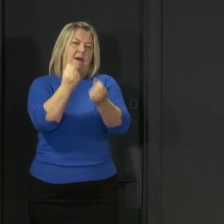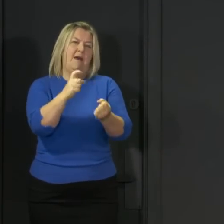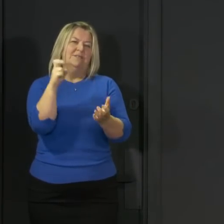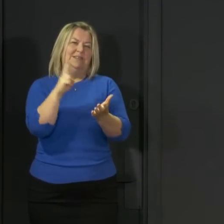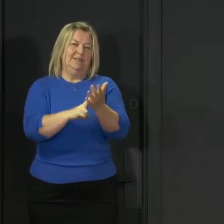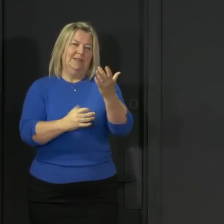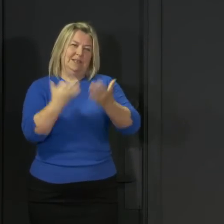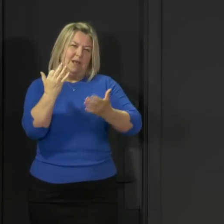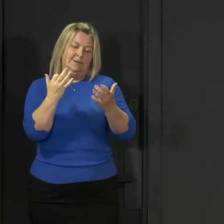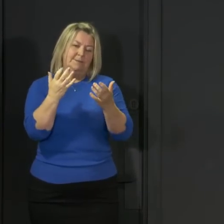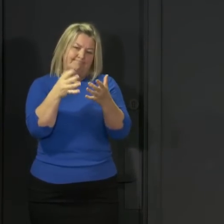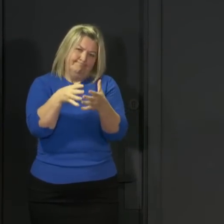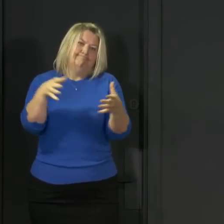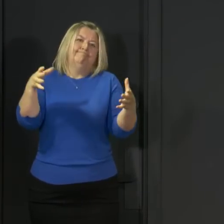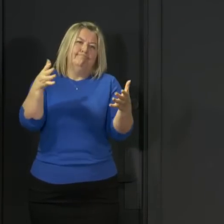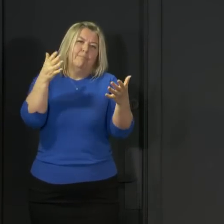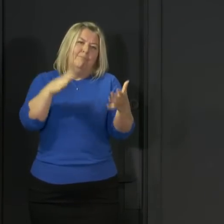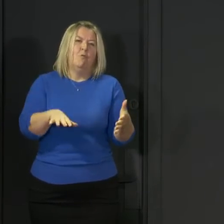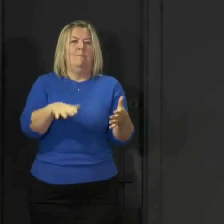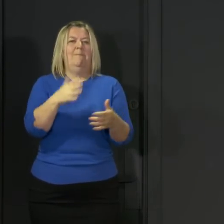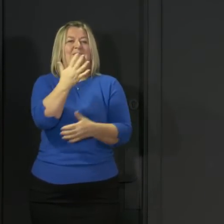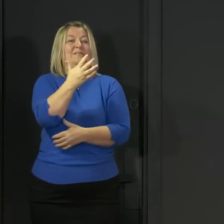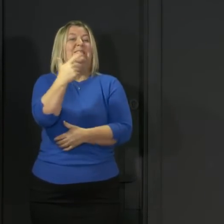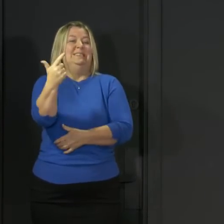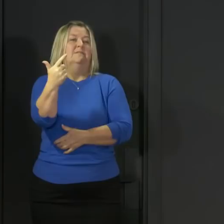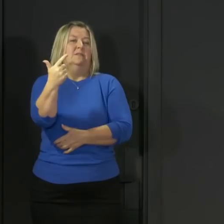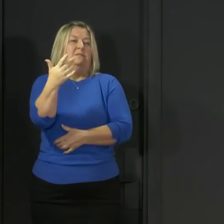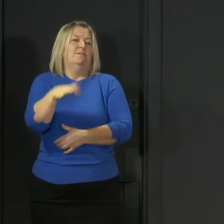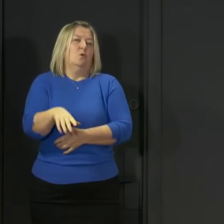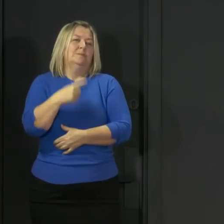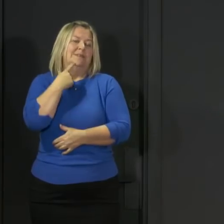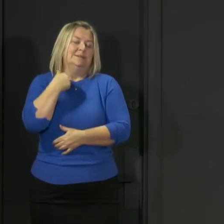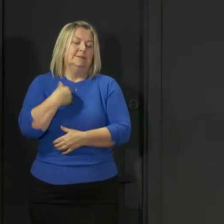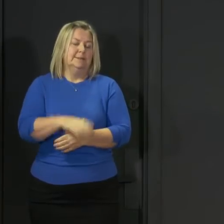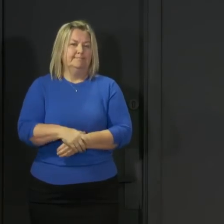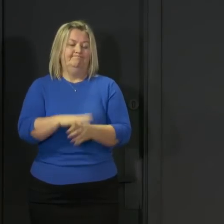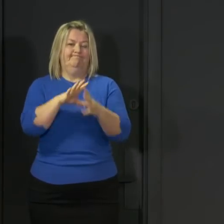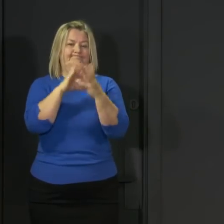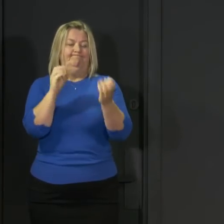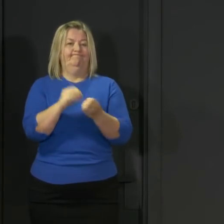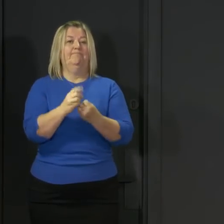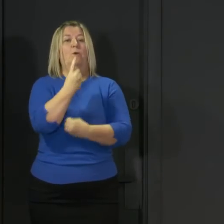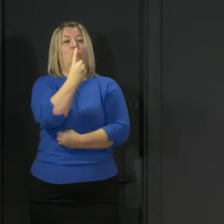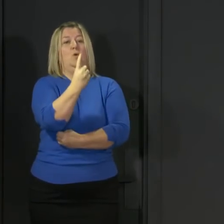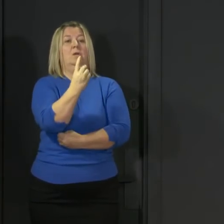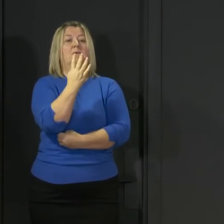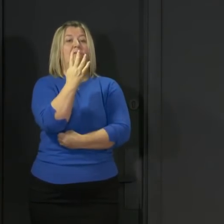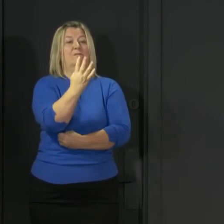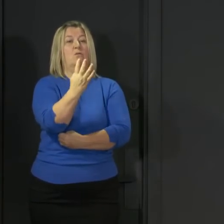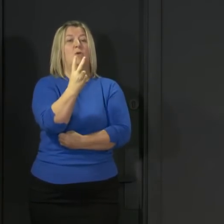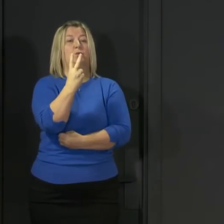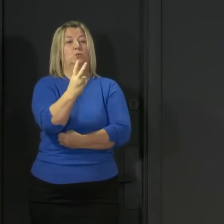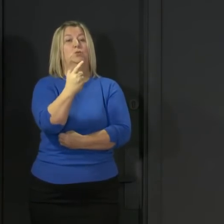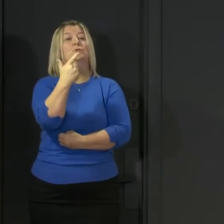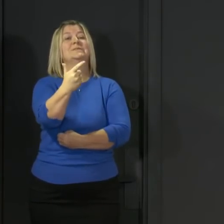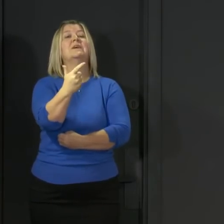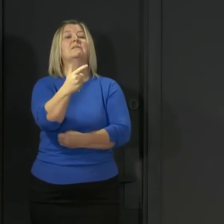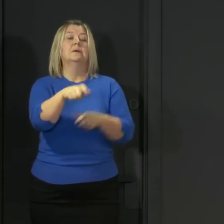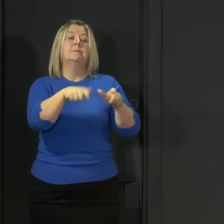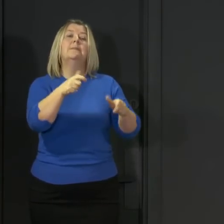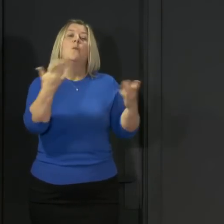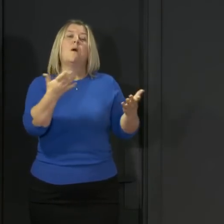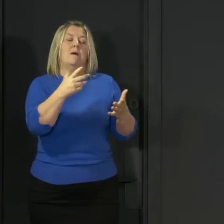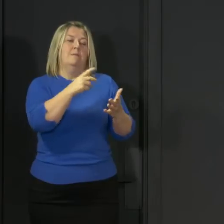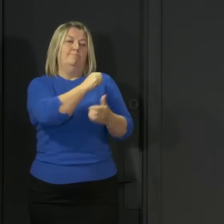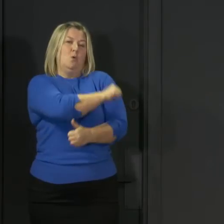which is an increase of 57 since yesterday. A total of 1,427 patients are